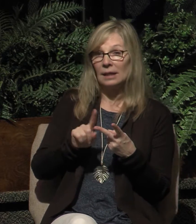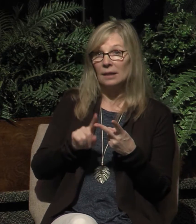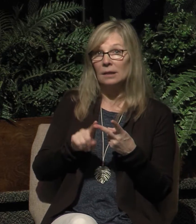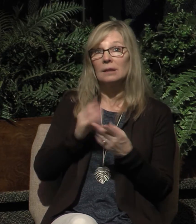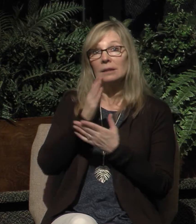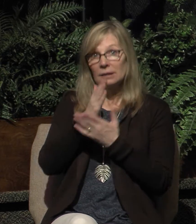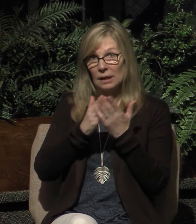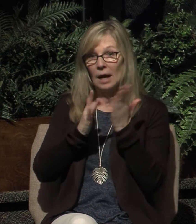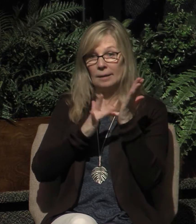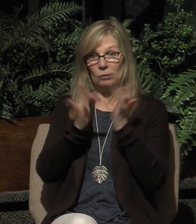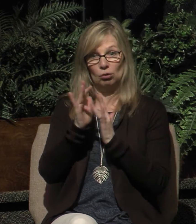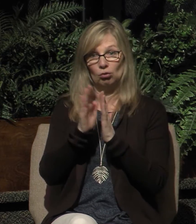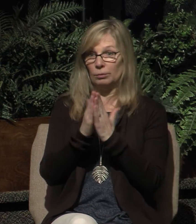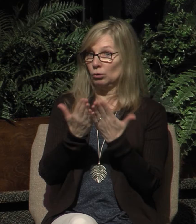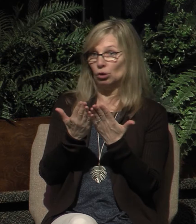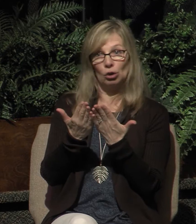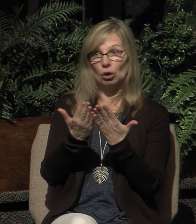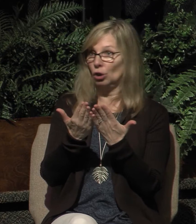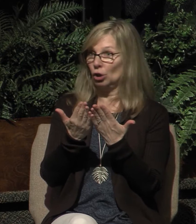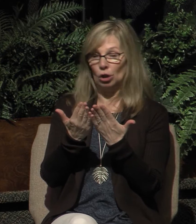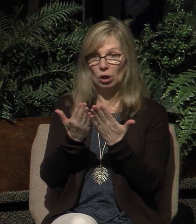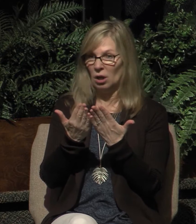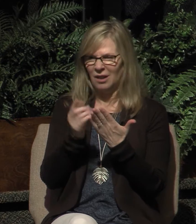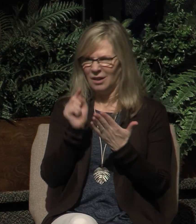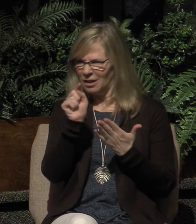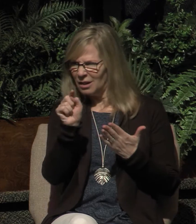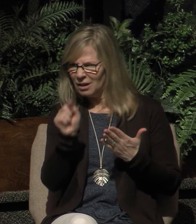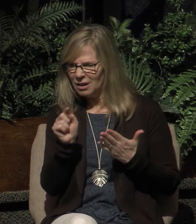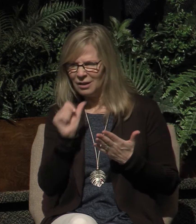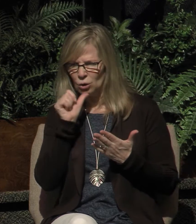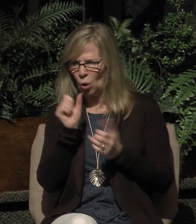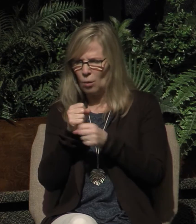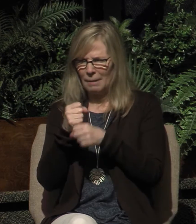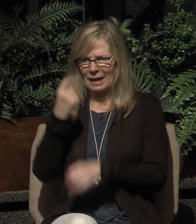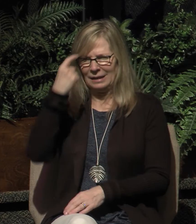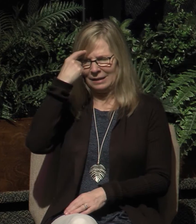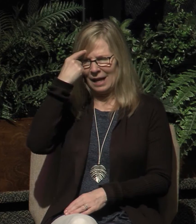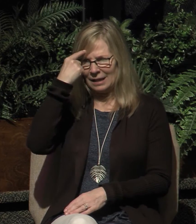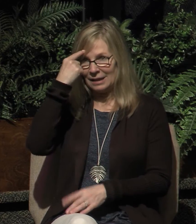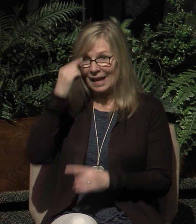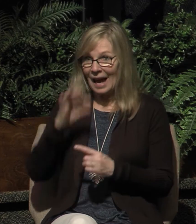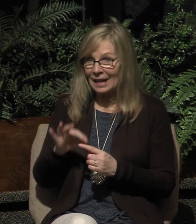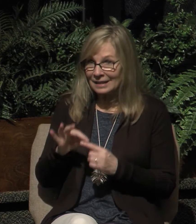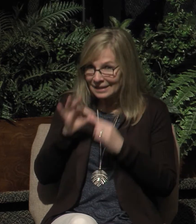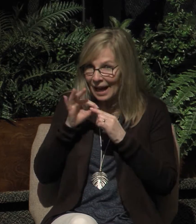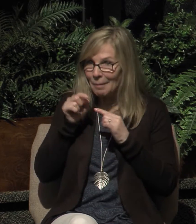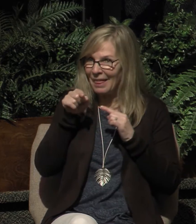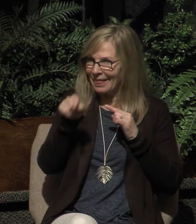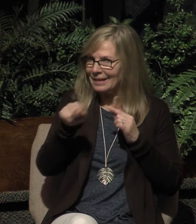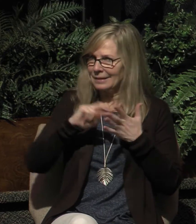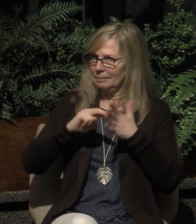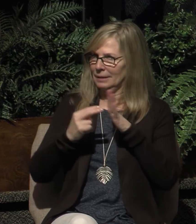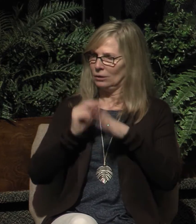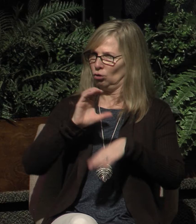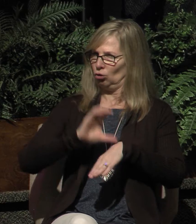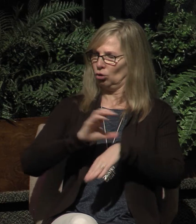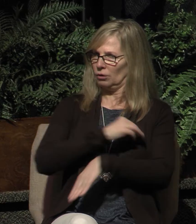scriptures would not make any sense apart from a well defined church membership, we can conclude